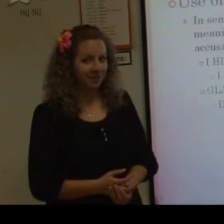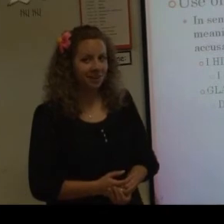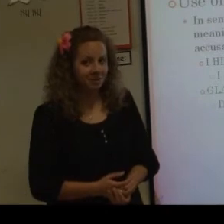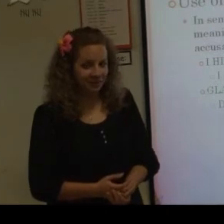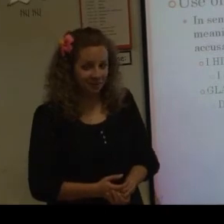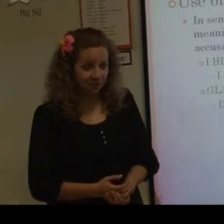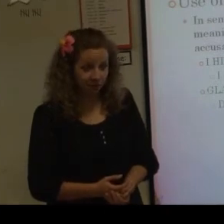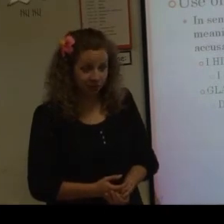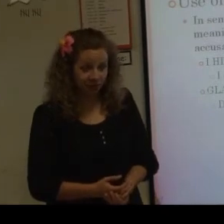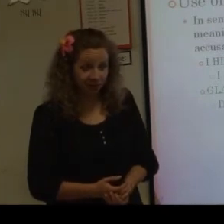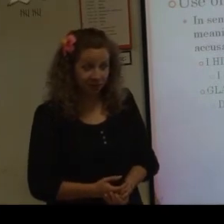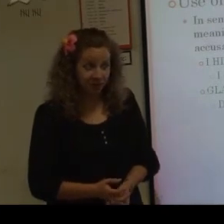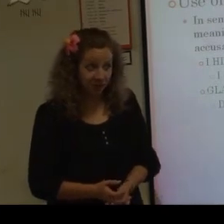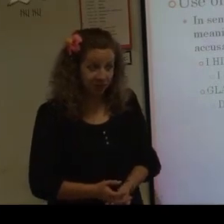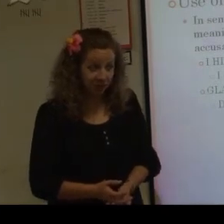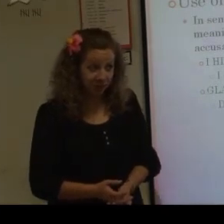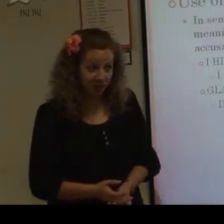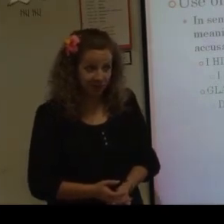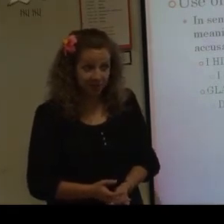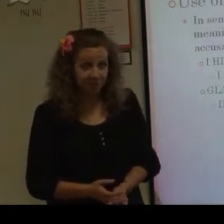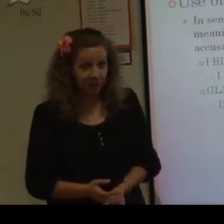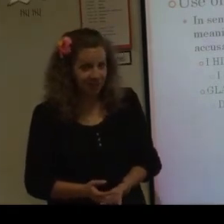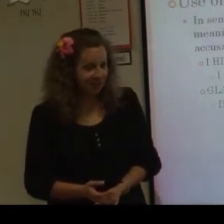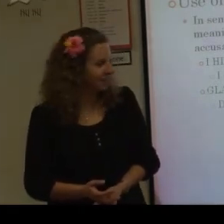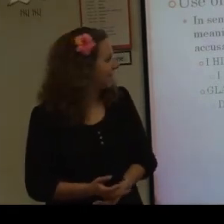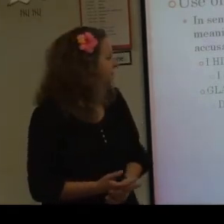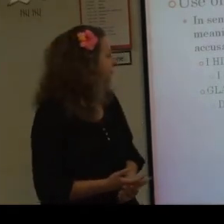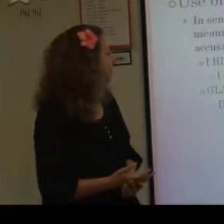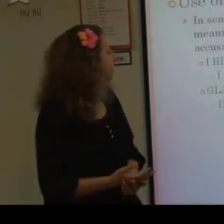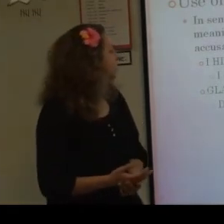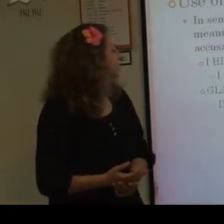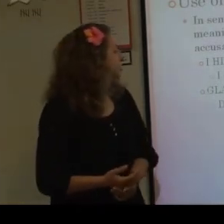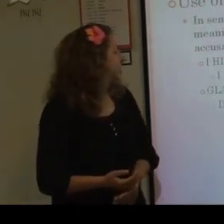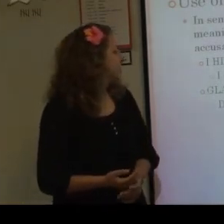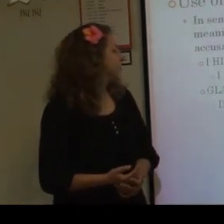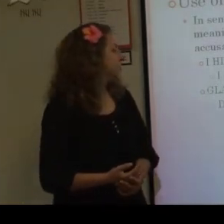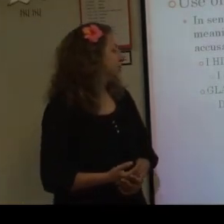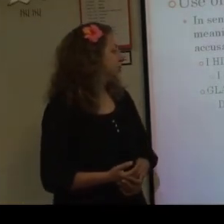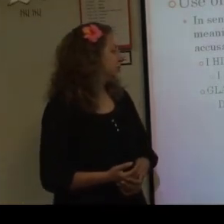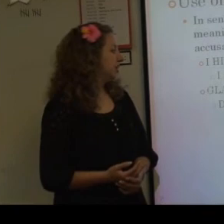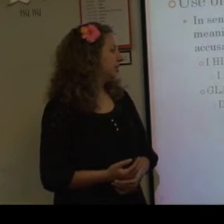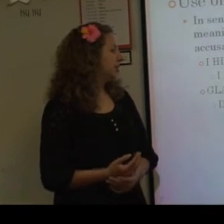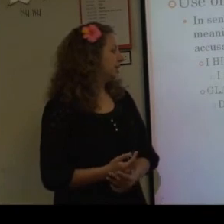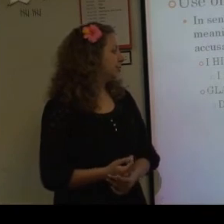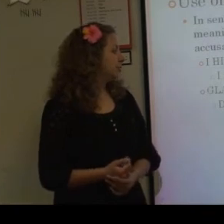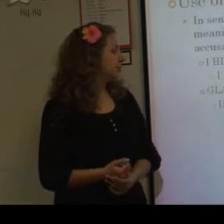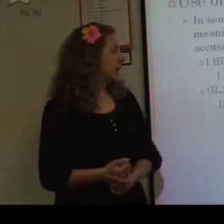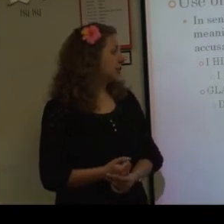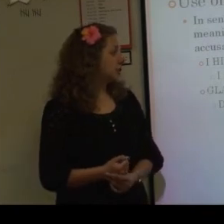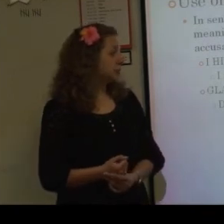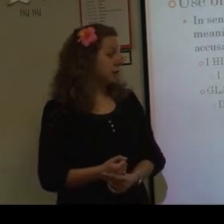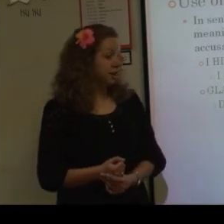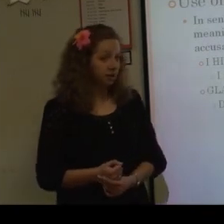Okay. So we lean forward. And we raise our eyebrows. We're asking. Okay. So. Did she break the glass? So glass she break?